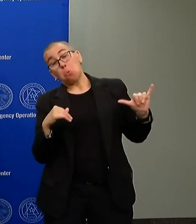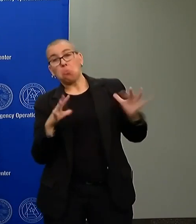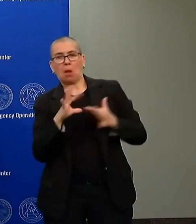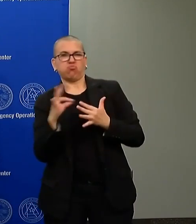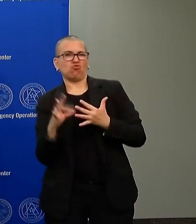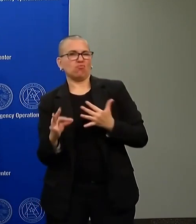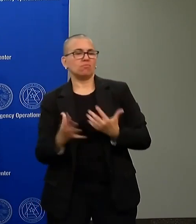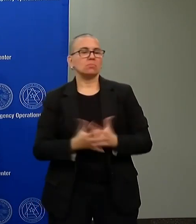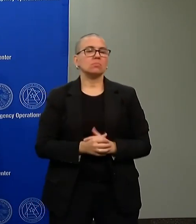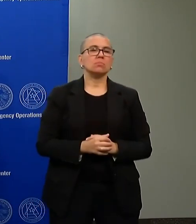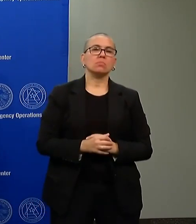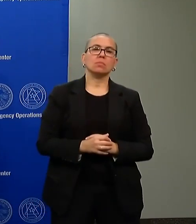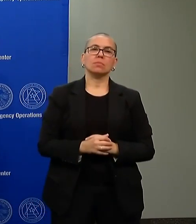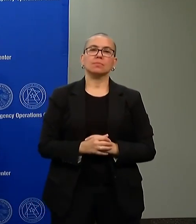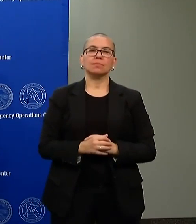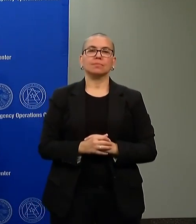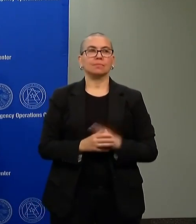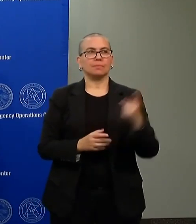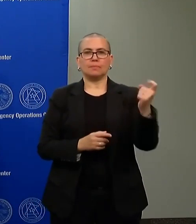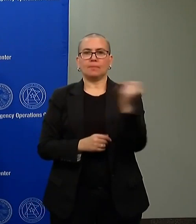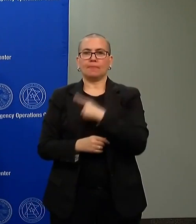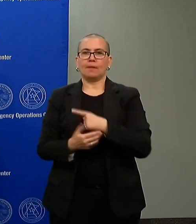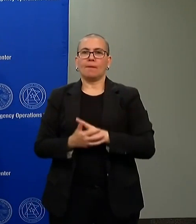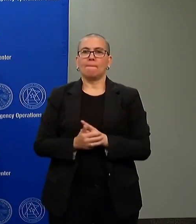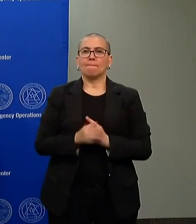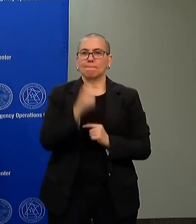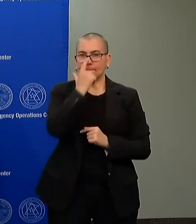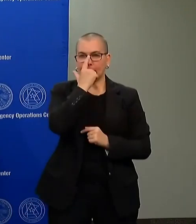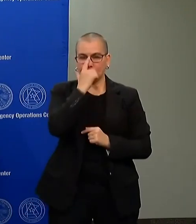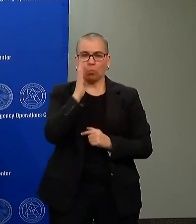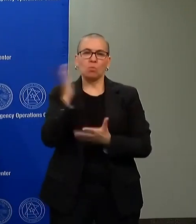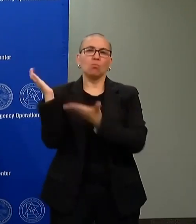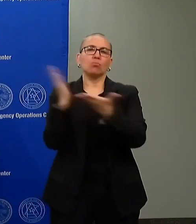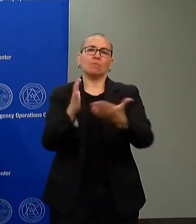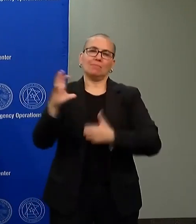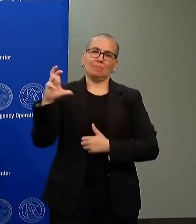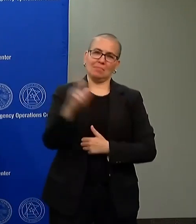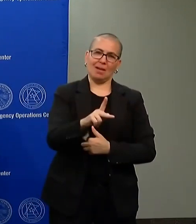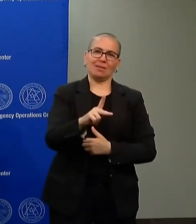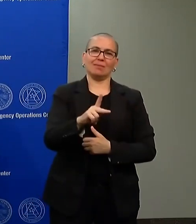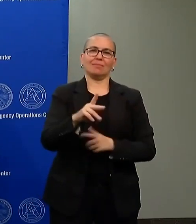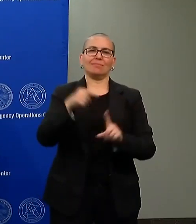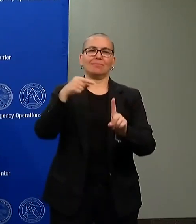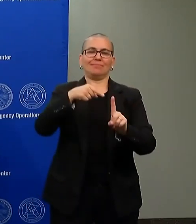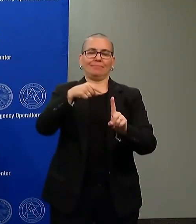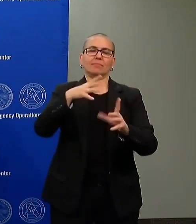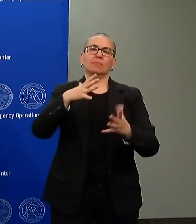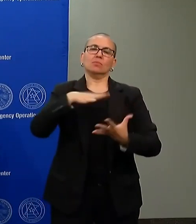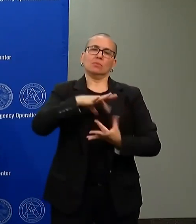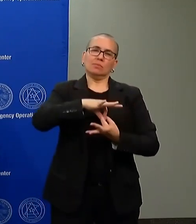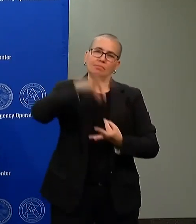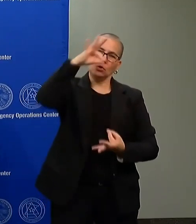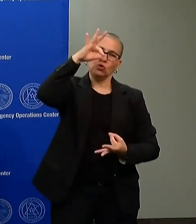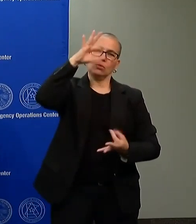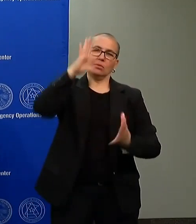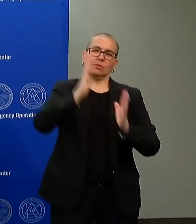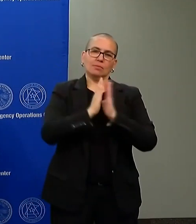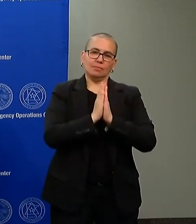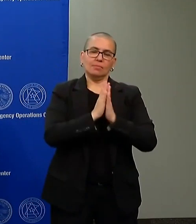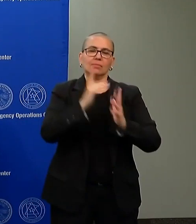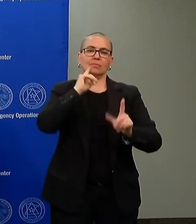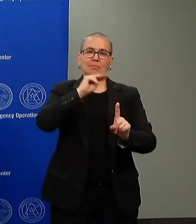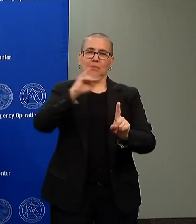Minnesotans, we will be back here. We'll bring some faith leaders to talk to you about it. We have planned demonstrations today. True demonstrations,